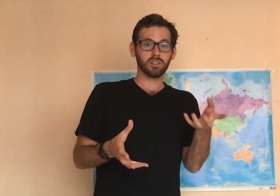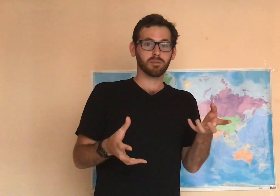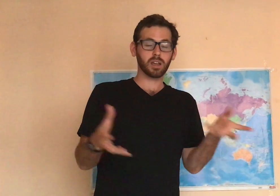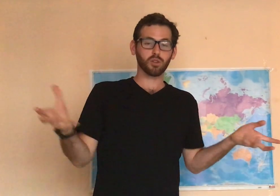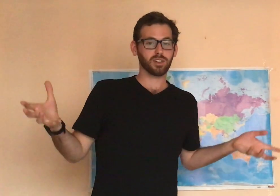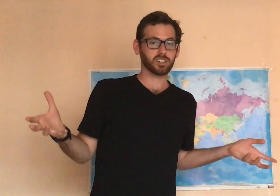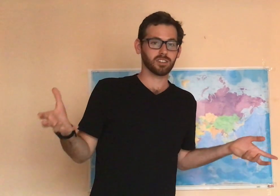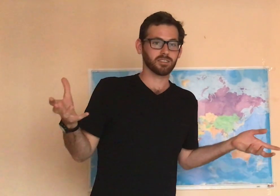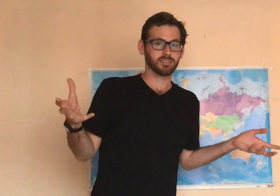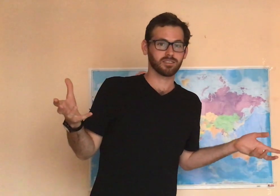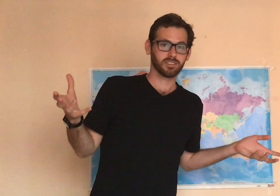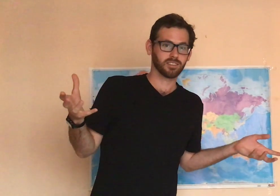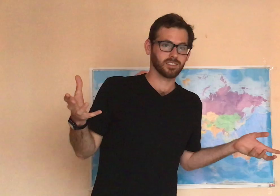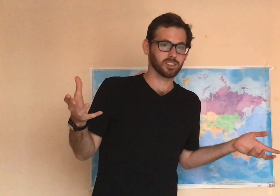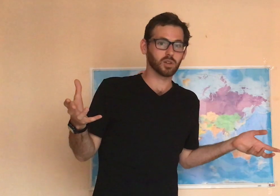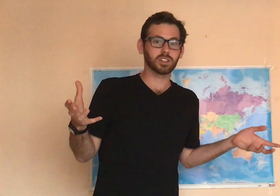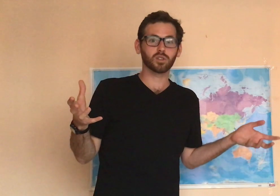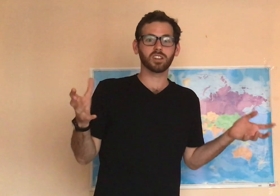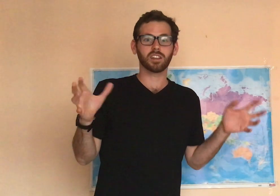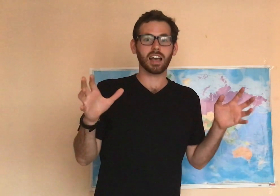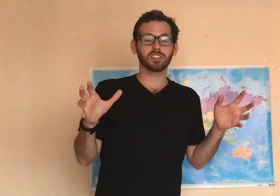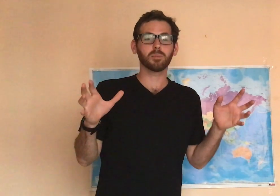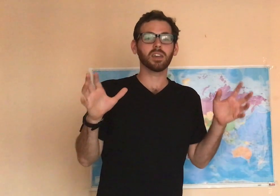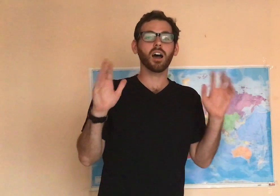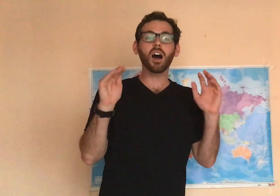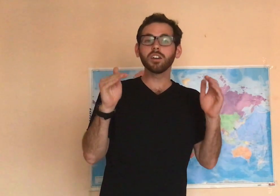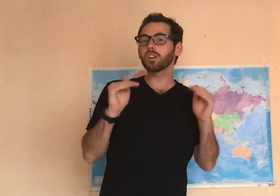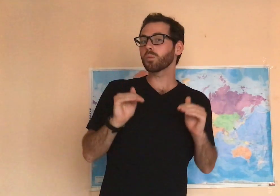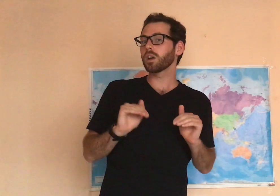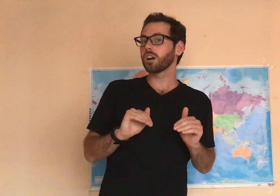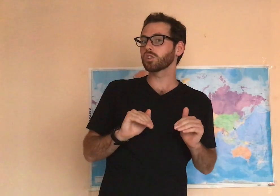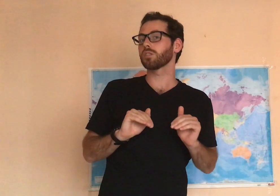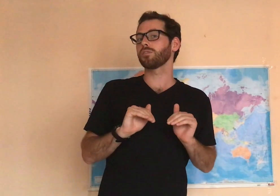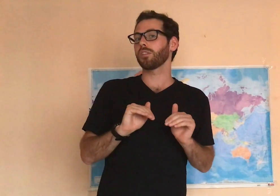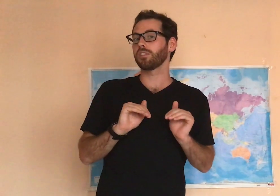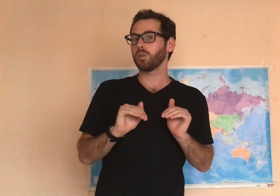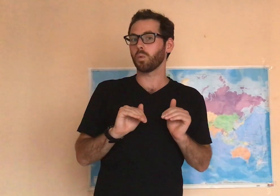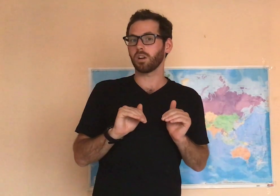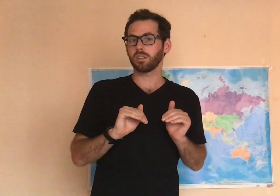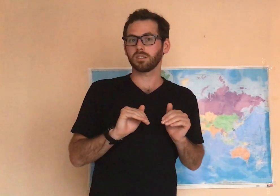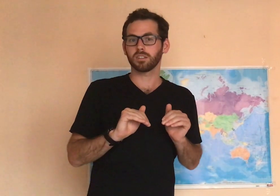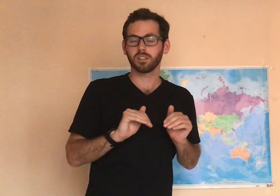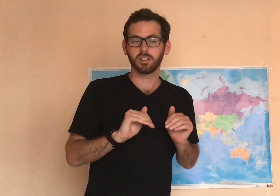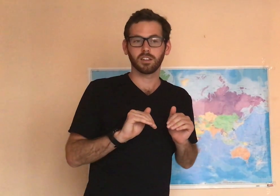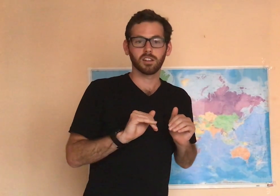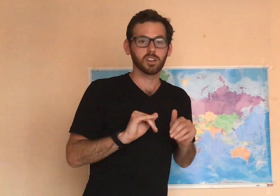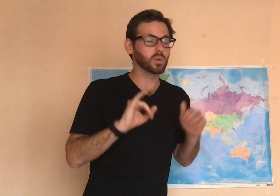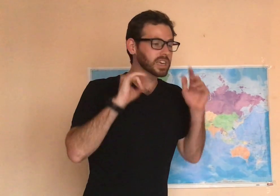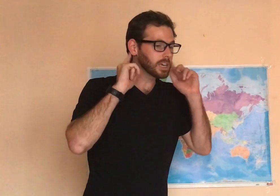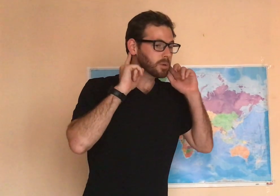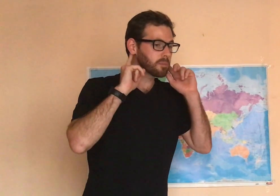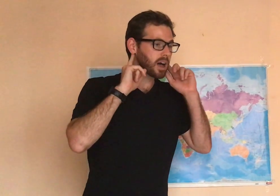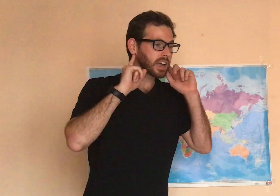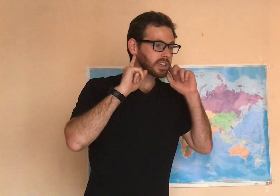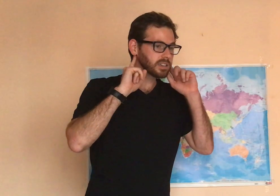microfiction. So, it has to be under 150 words. You want to keep in mind,